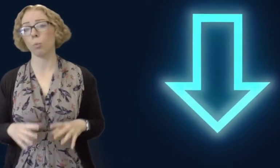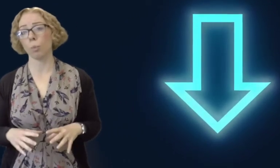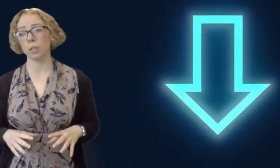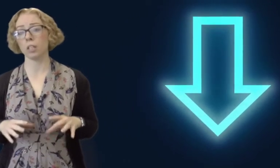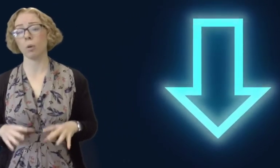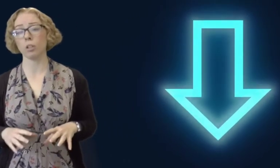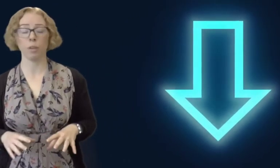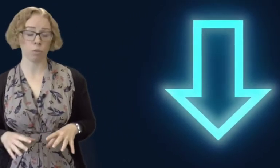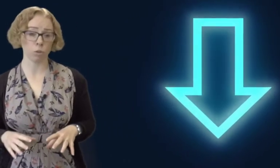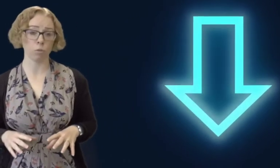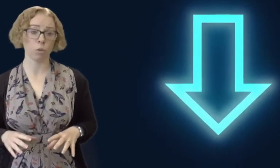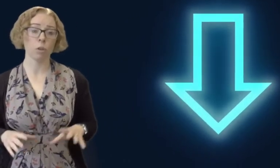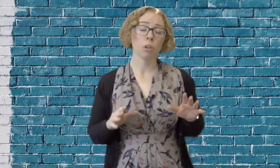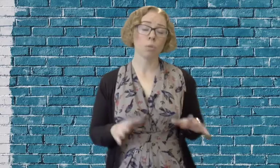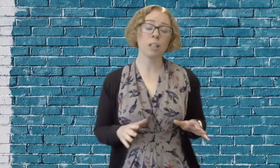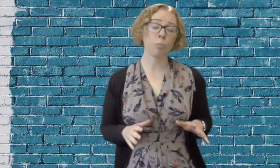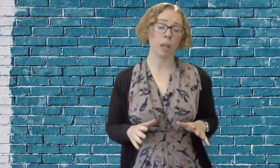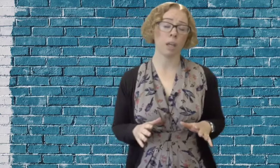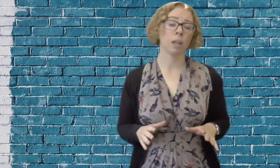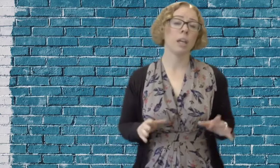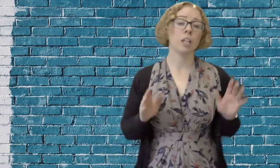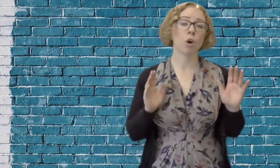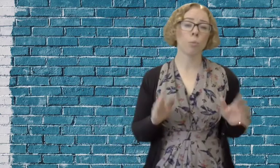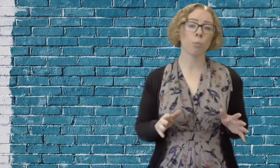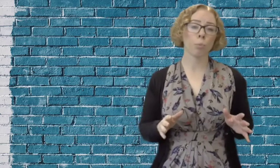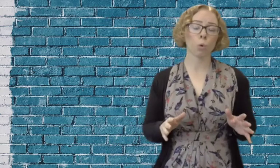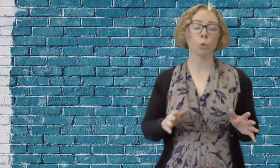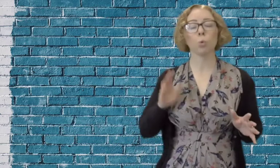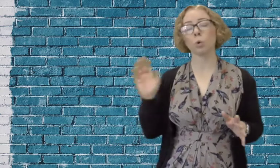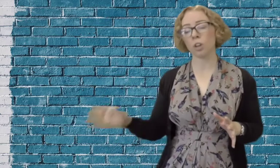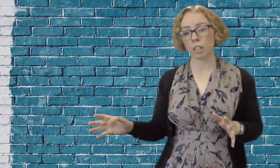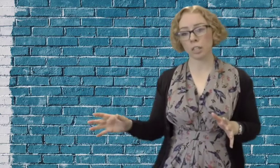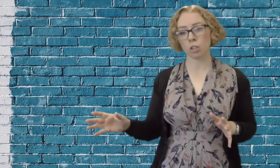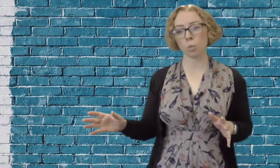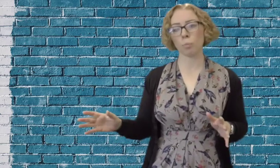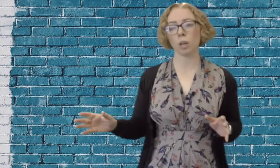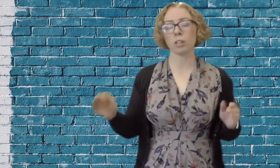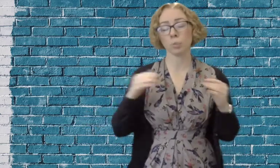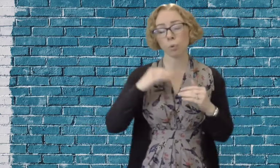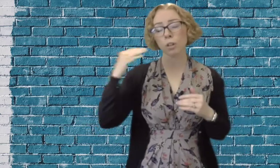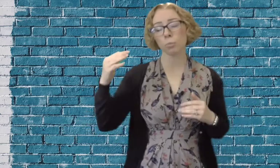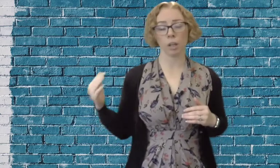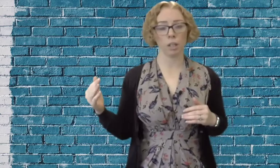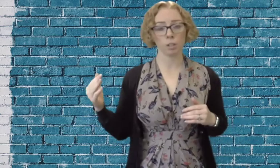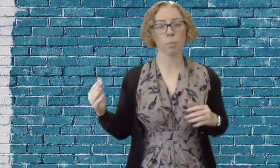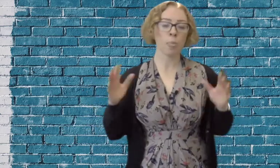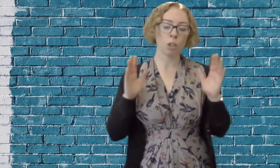property is going to be in front of. The reason being is that on portals or estate agents websites there's price brackets. So